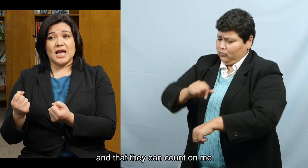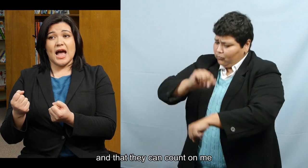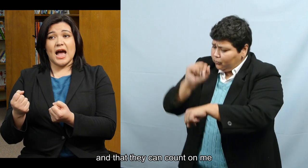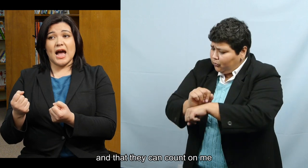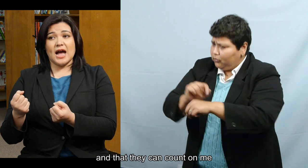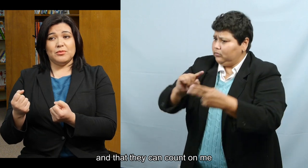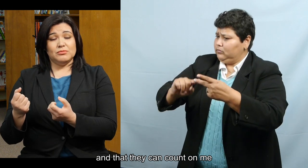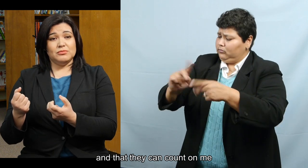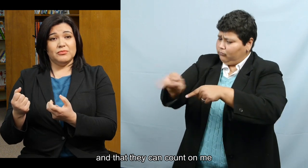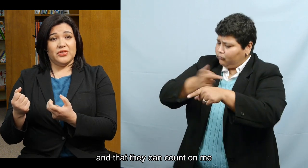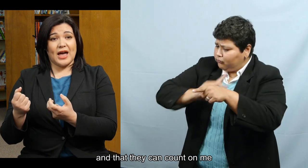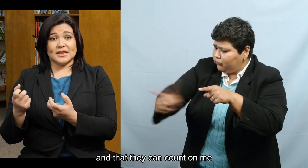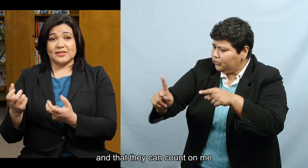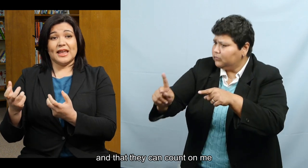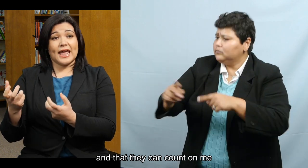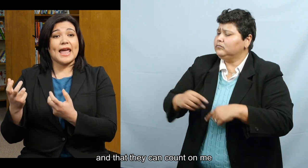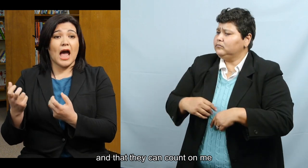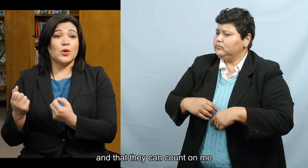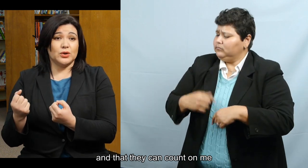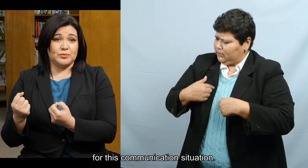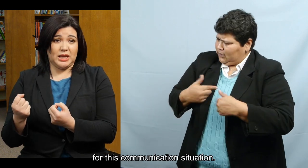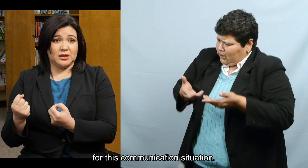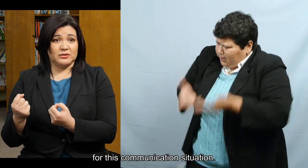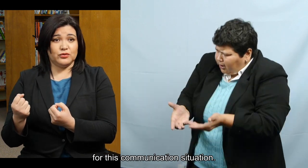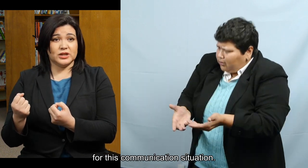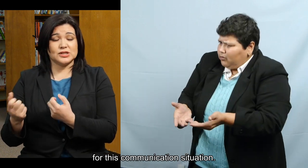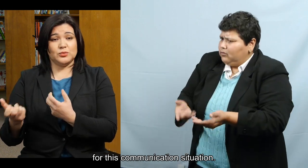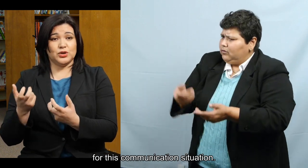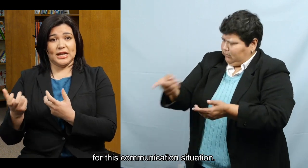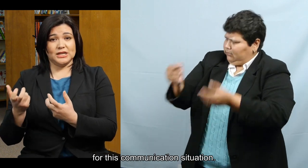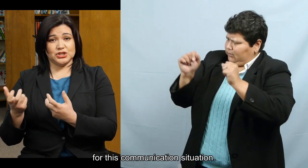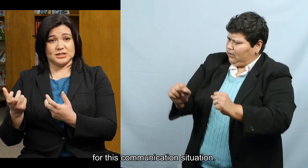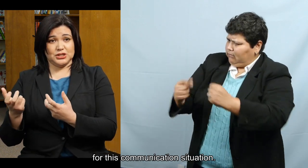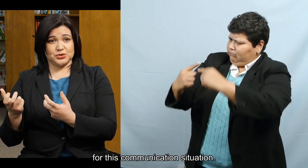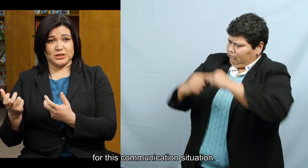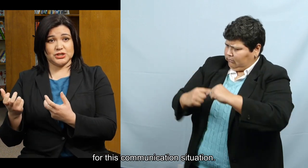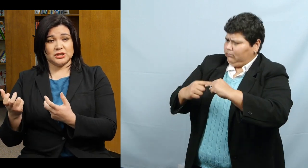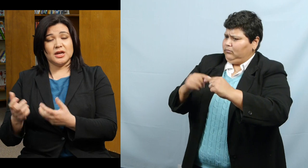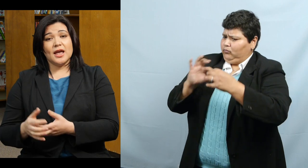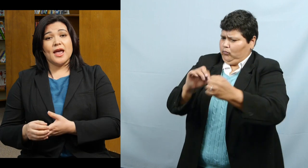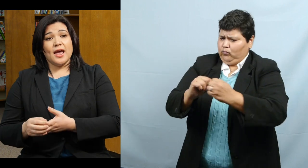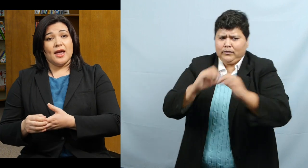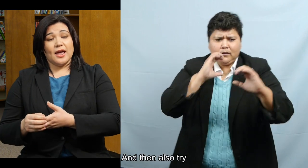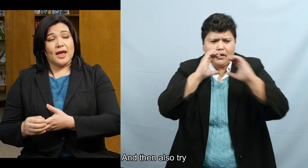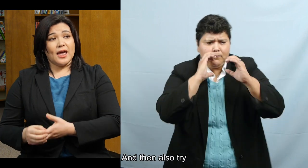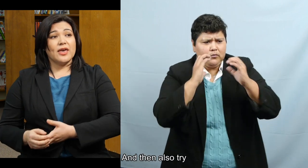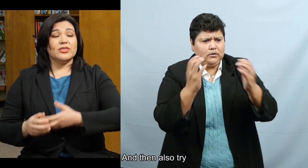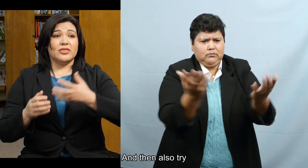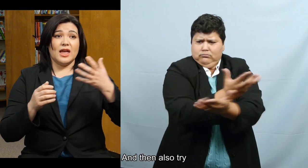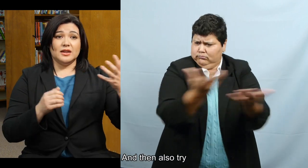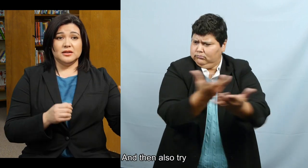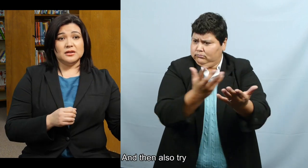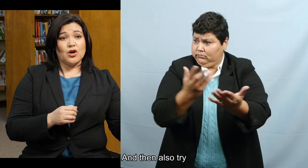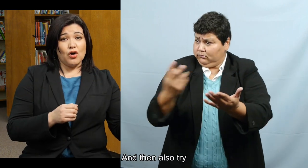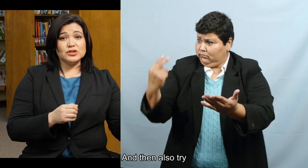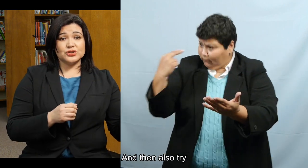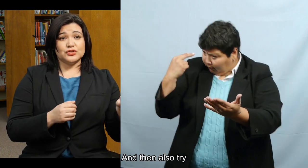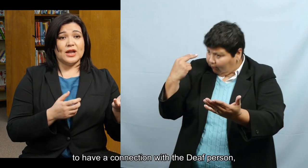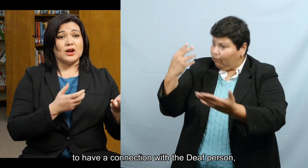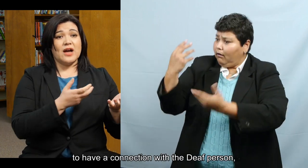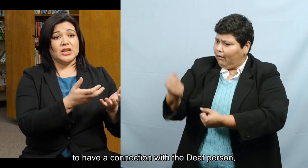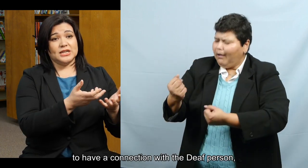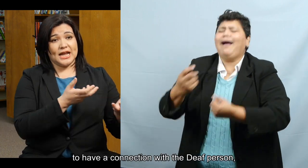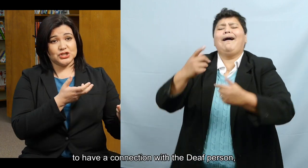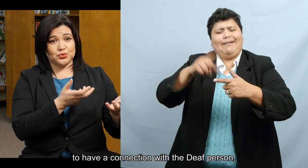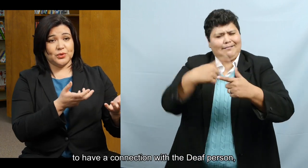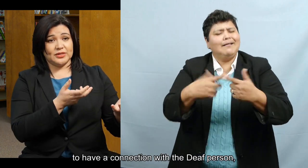that they can count on me for this communication situation. And then also